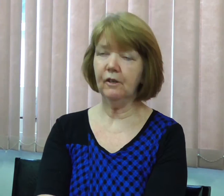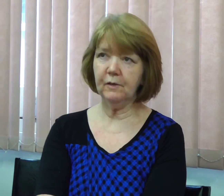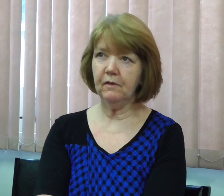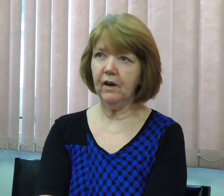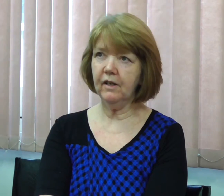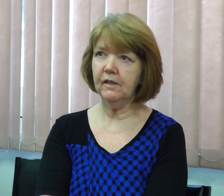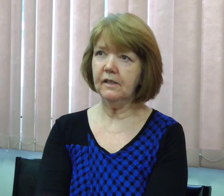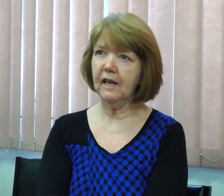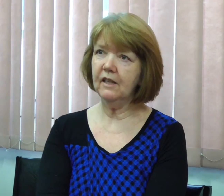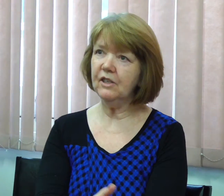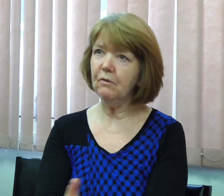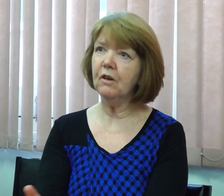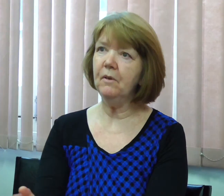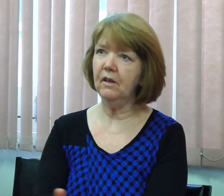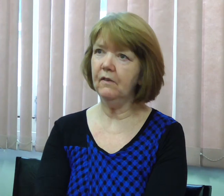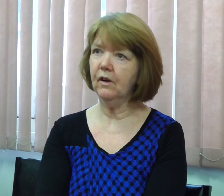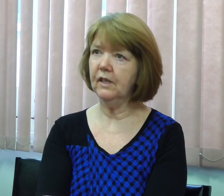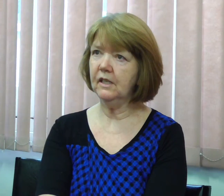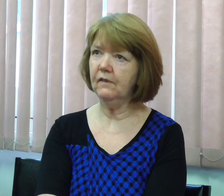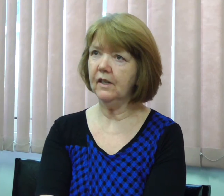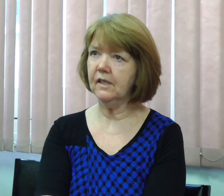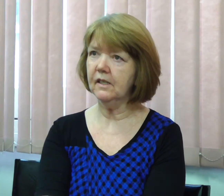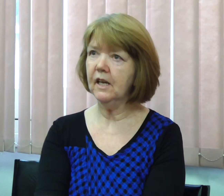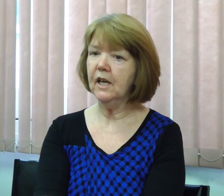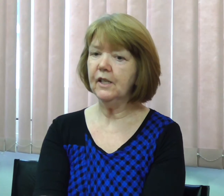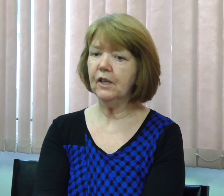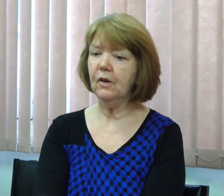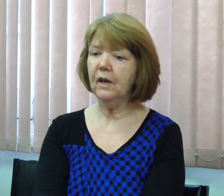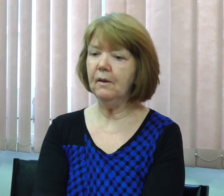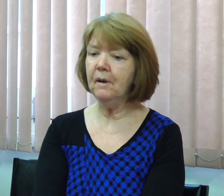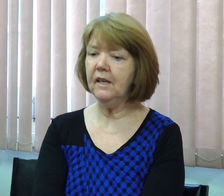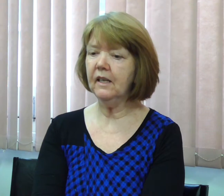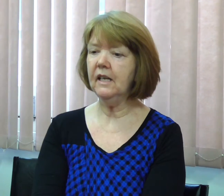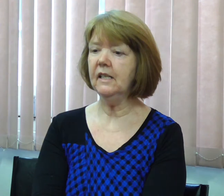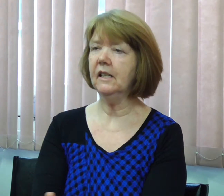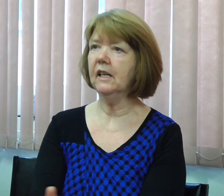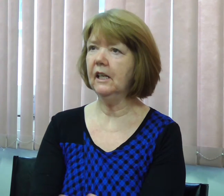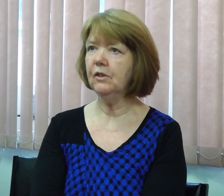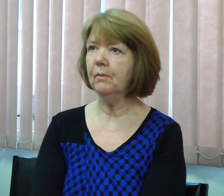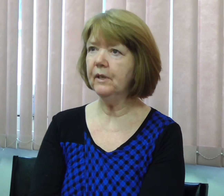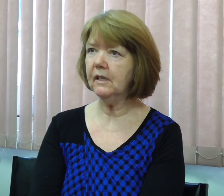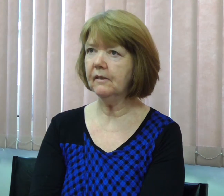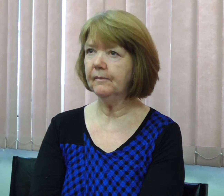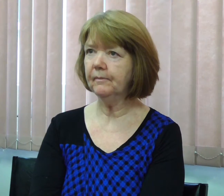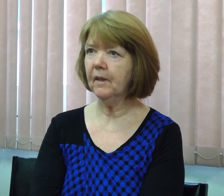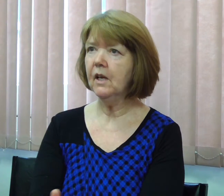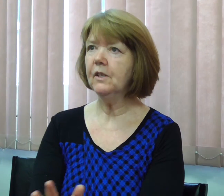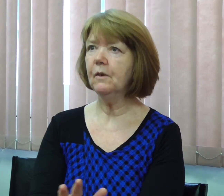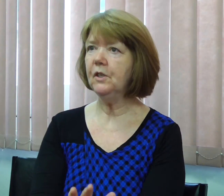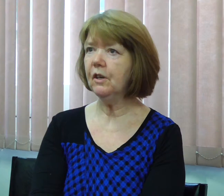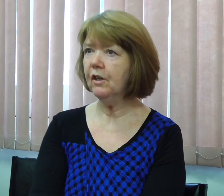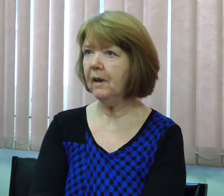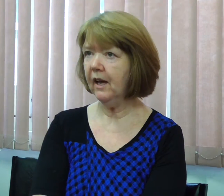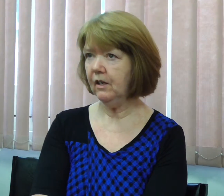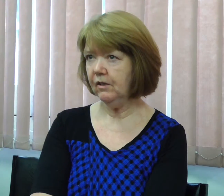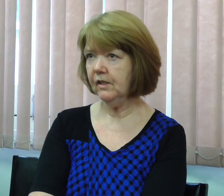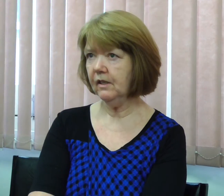service providers, and the general community have got these devices. So it immediately is a connection point. So we show them how to use it